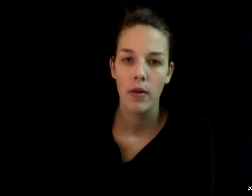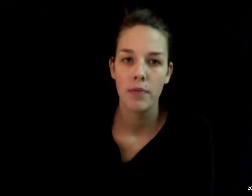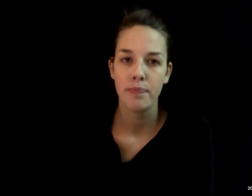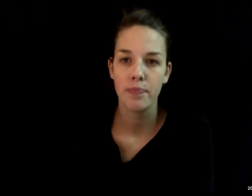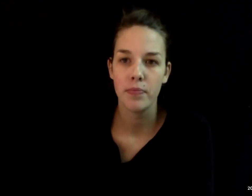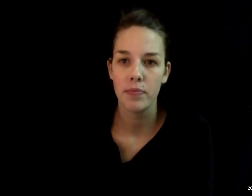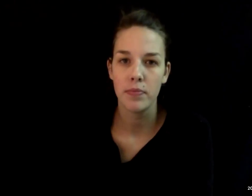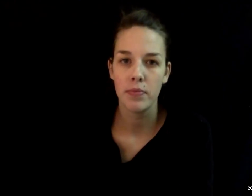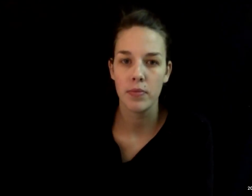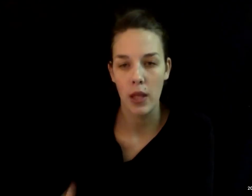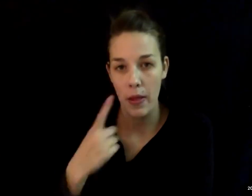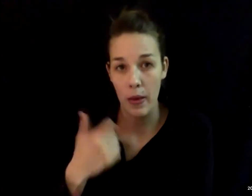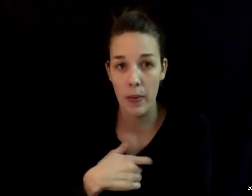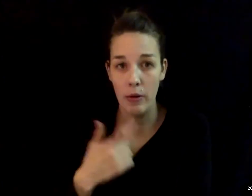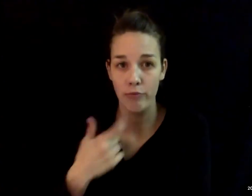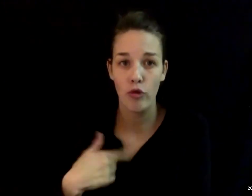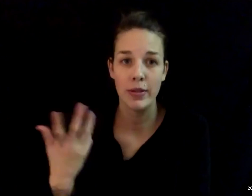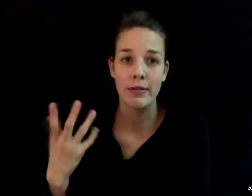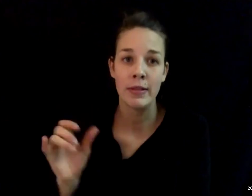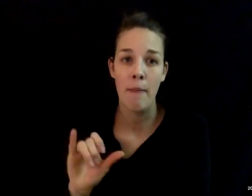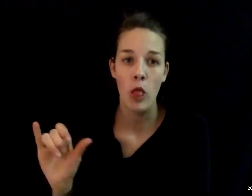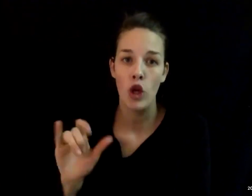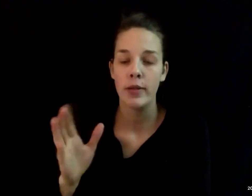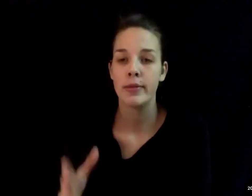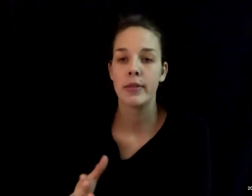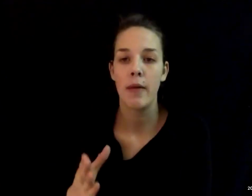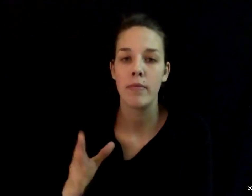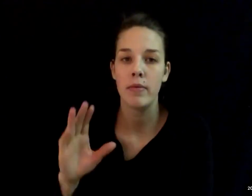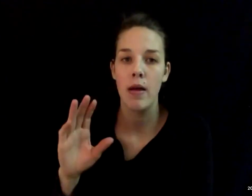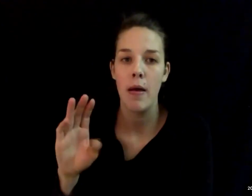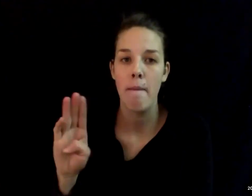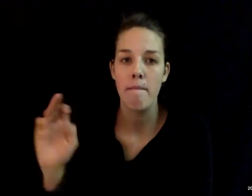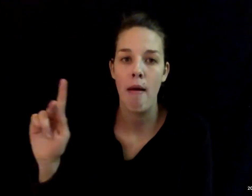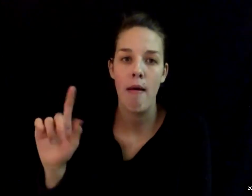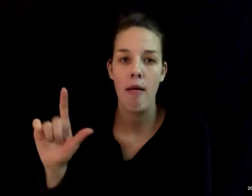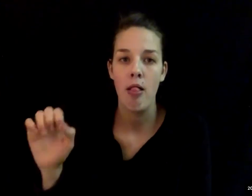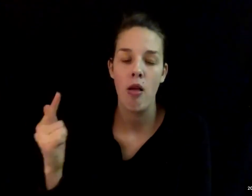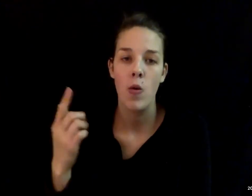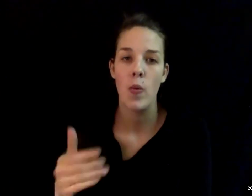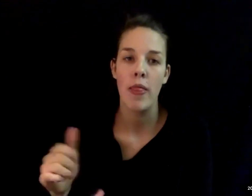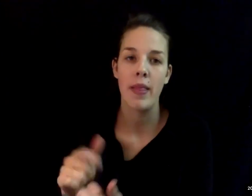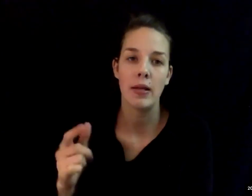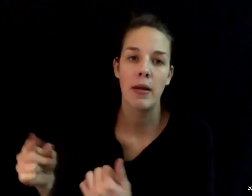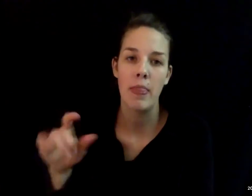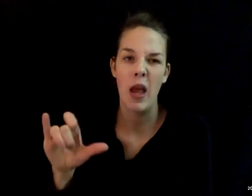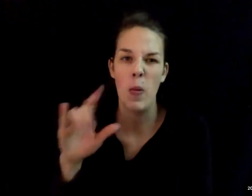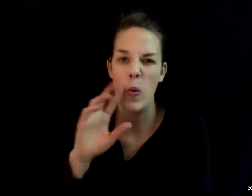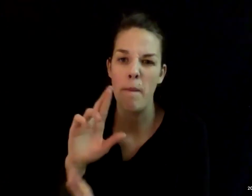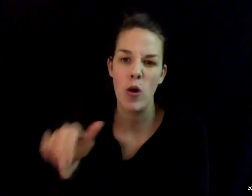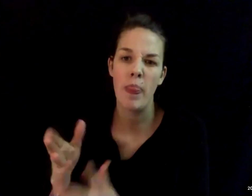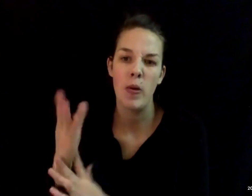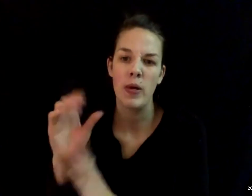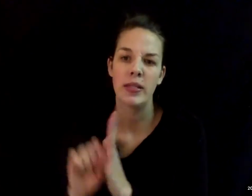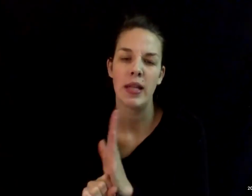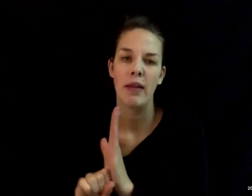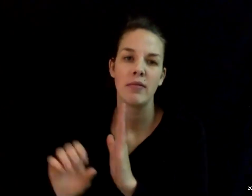And I think we were told as well, similar, that there would be some backlog with some of those just based on reporting as it comes through the state database